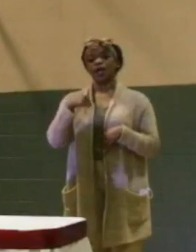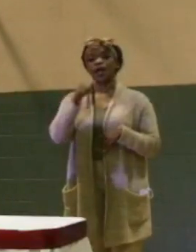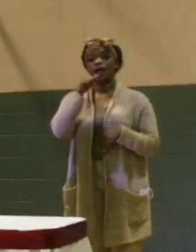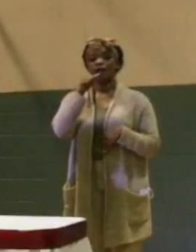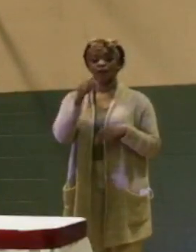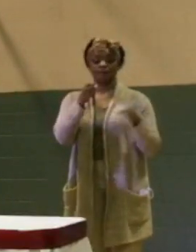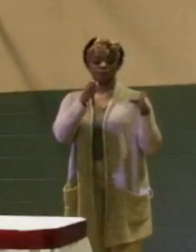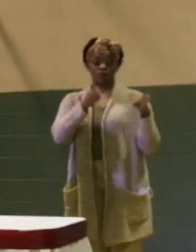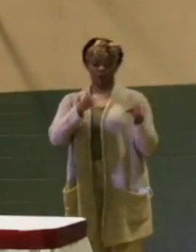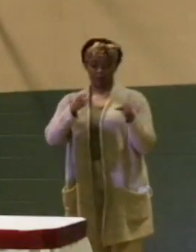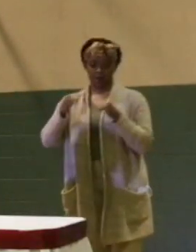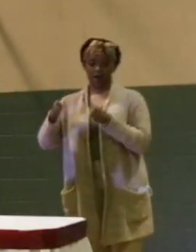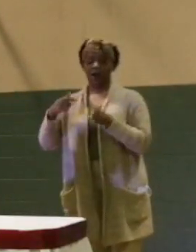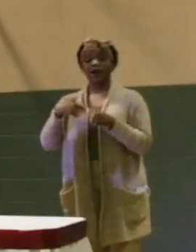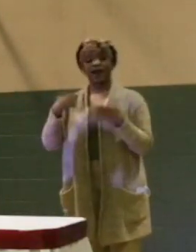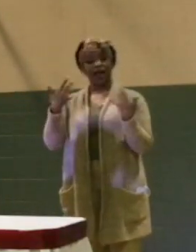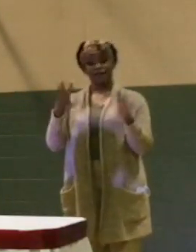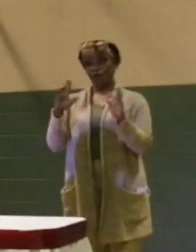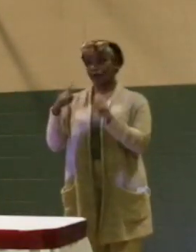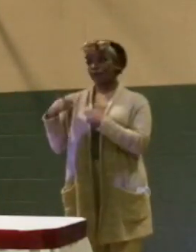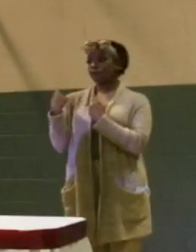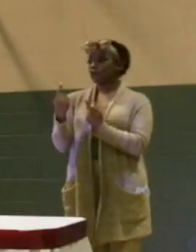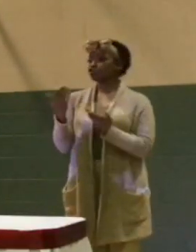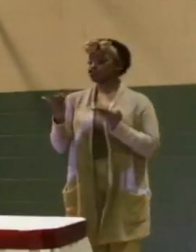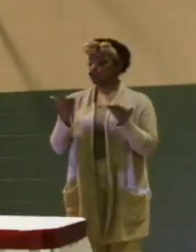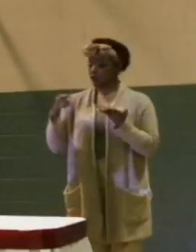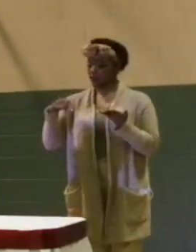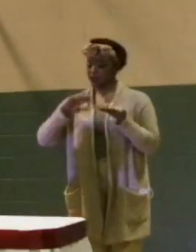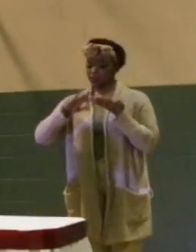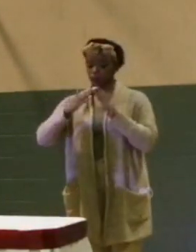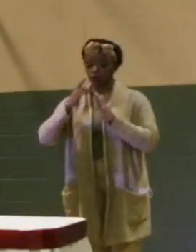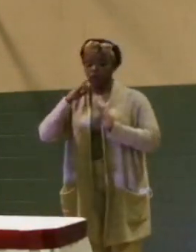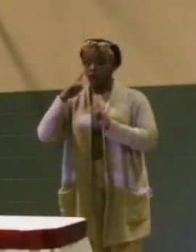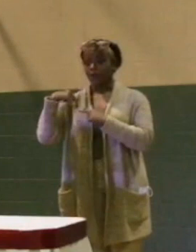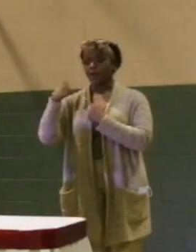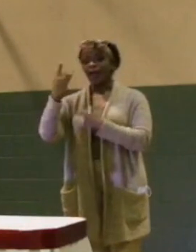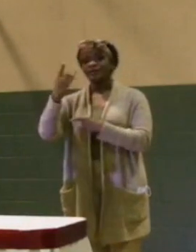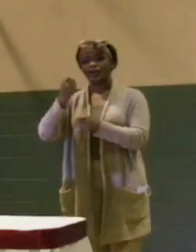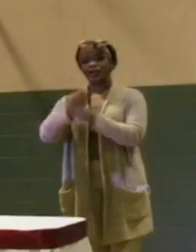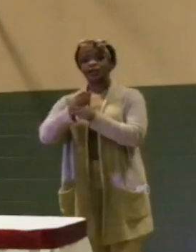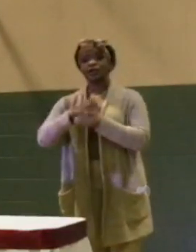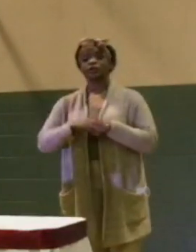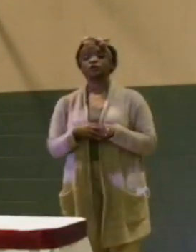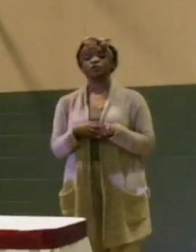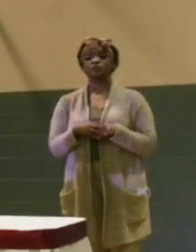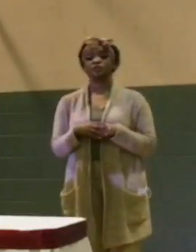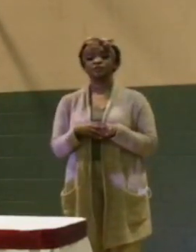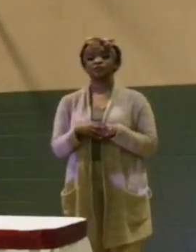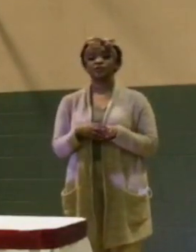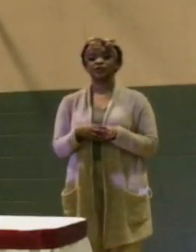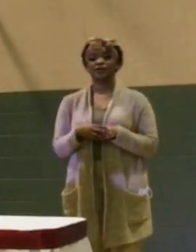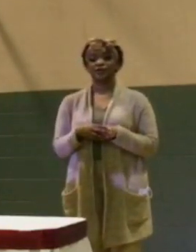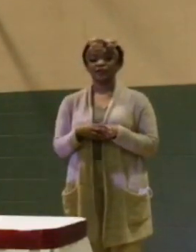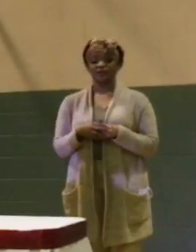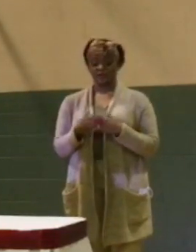and have served this community for the last eight years. This is not a time for risk.